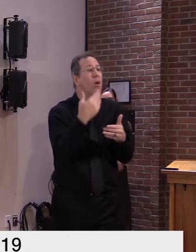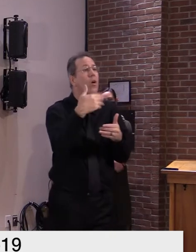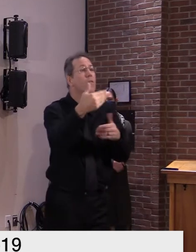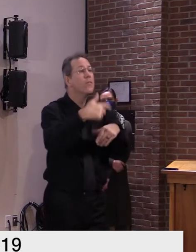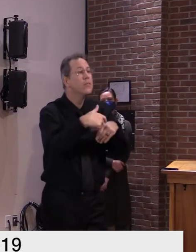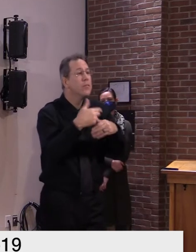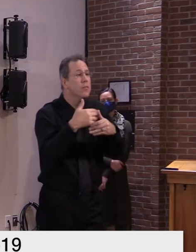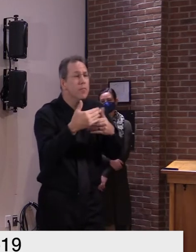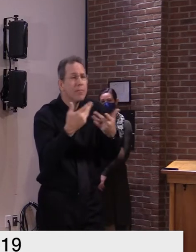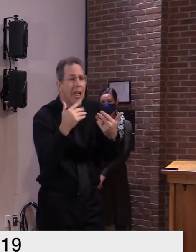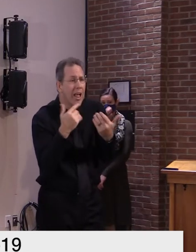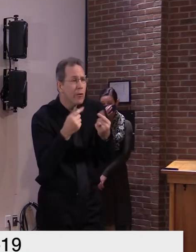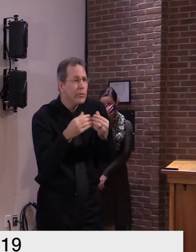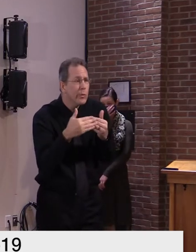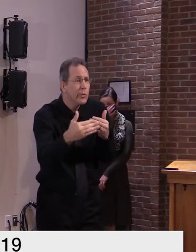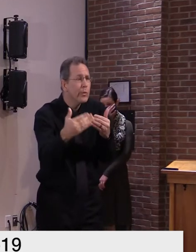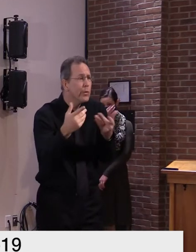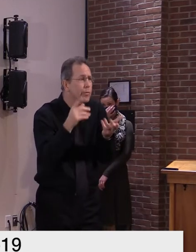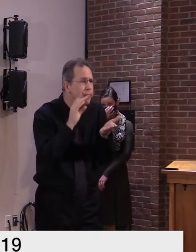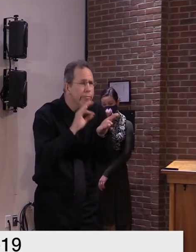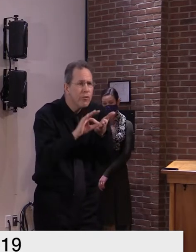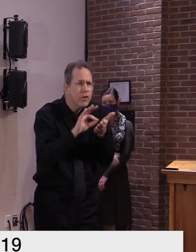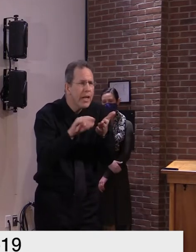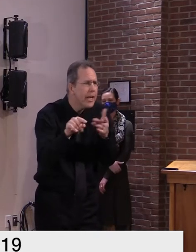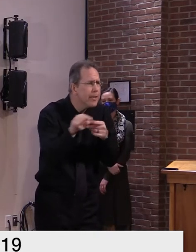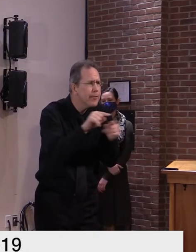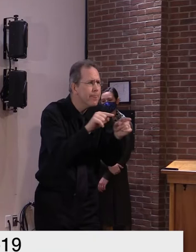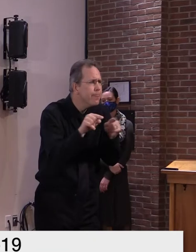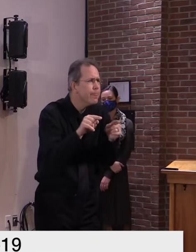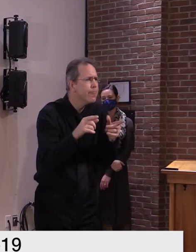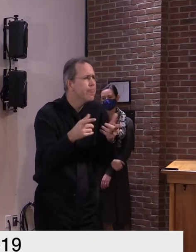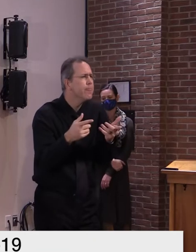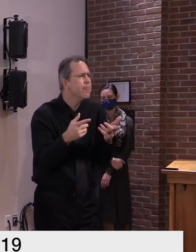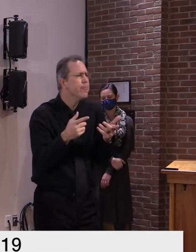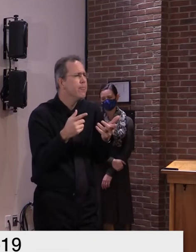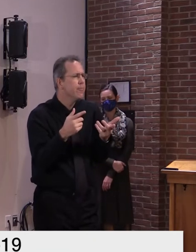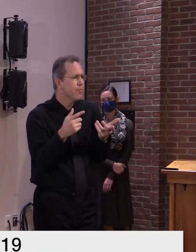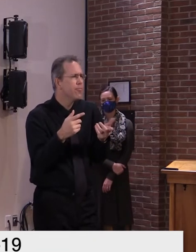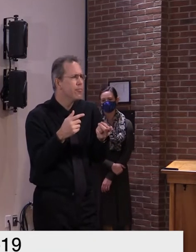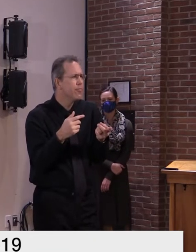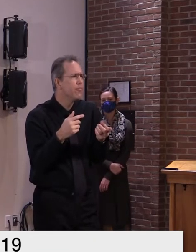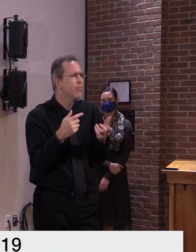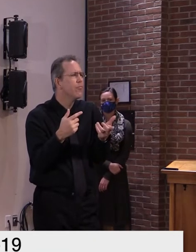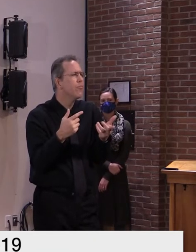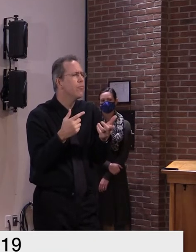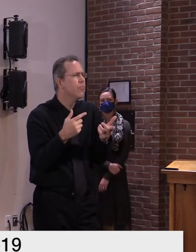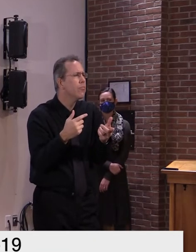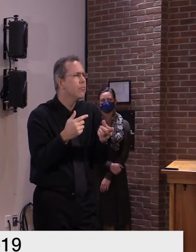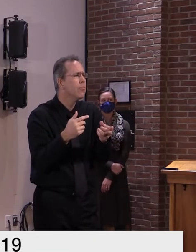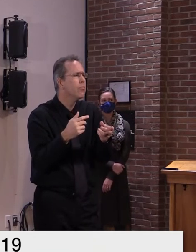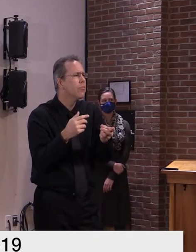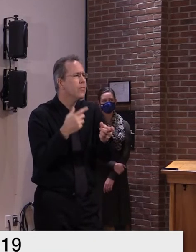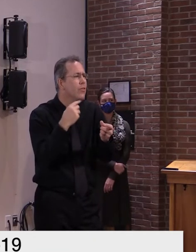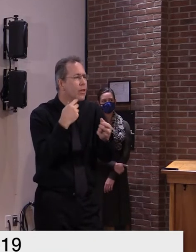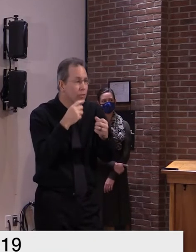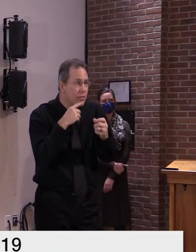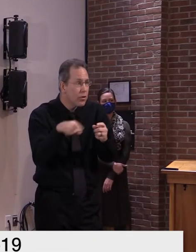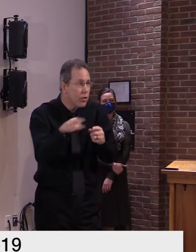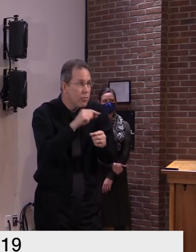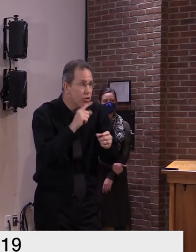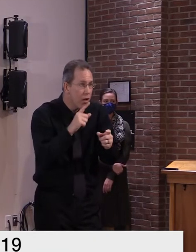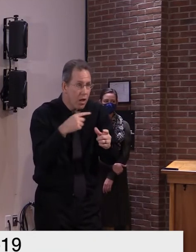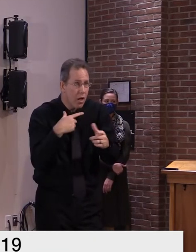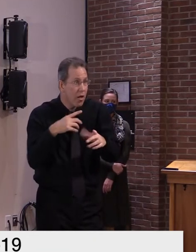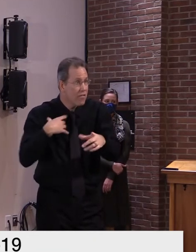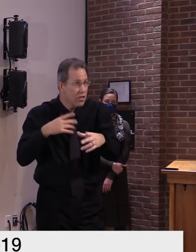authority they've been able to send all of their quarter divided to these funds on eligible projects before the end of the year so that's what